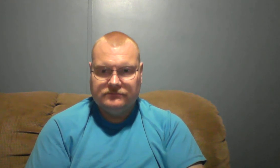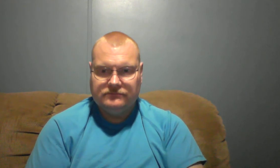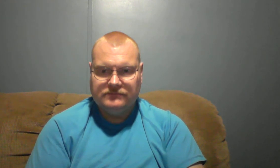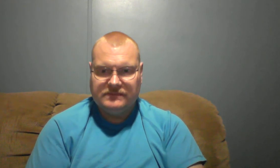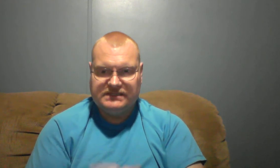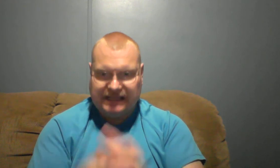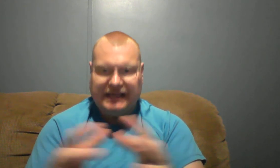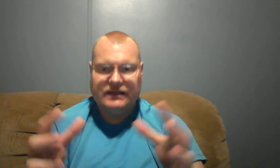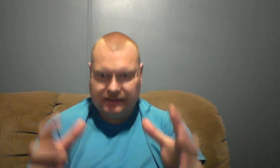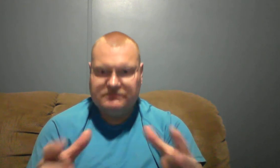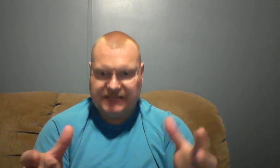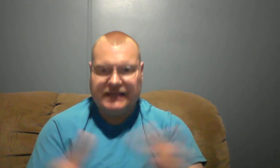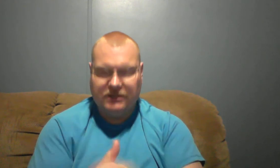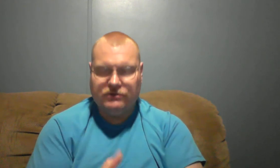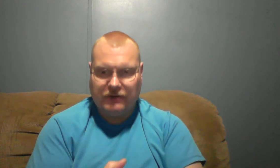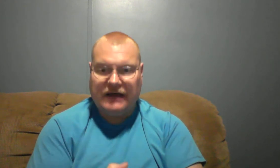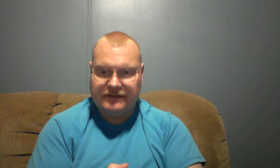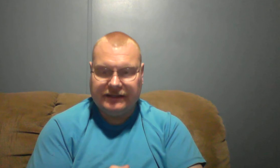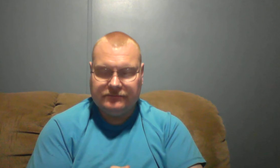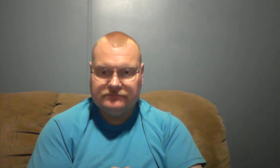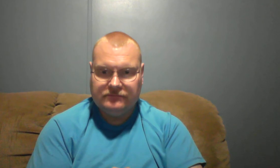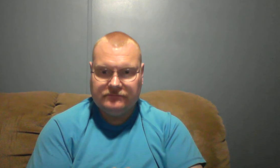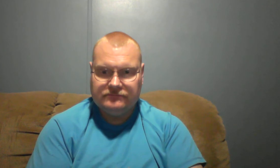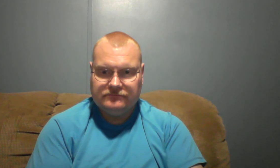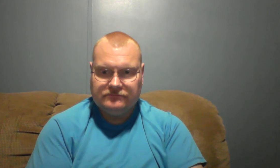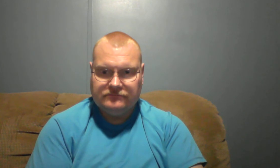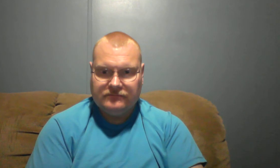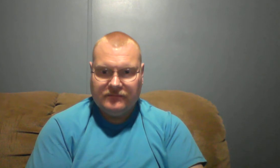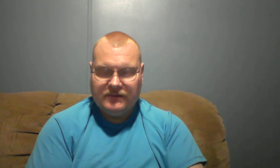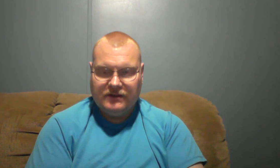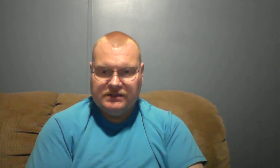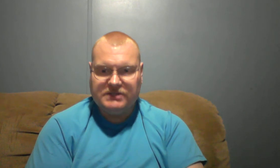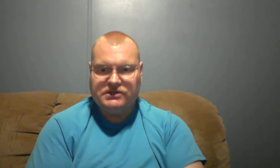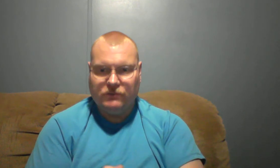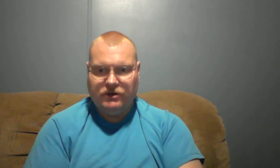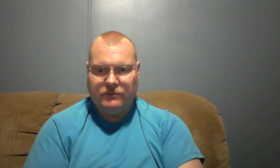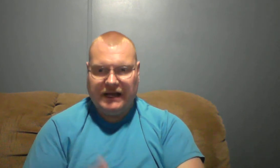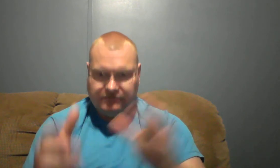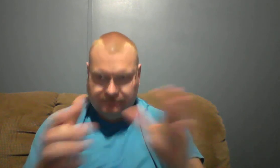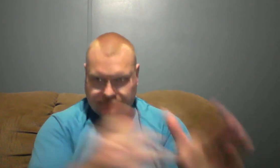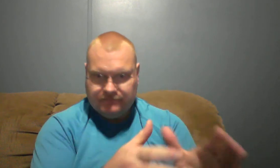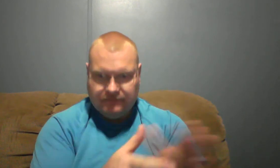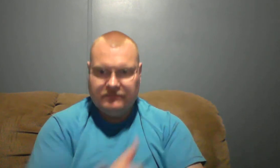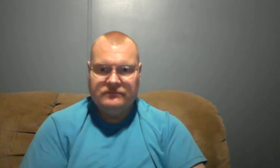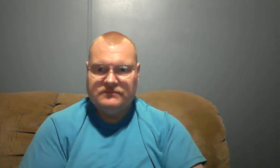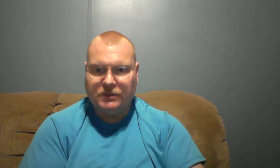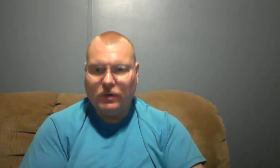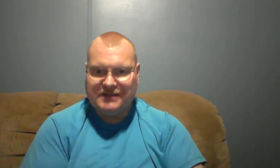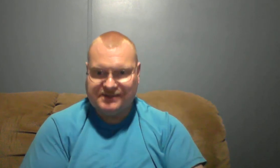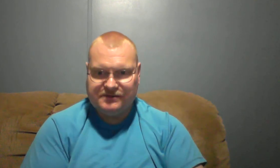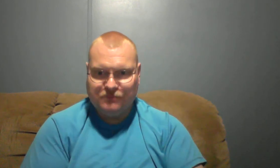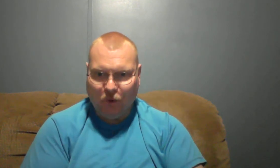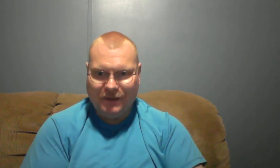and say say and do the right thing especially when you're behind someone else's pulpit